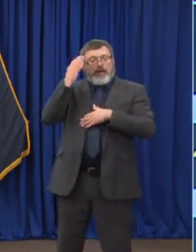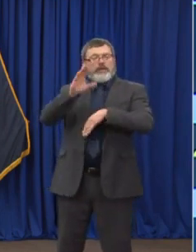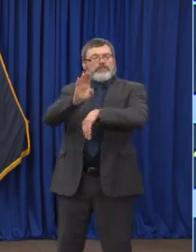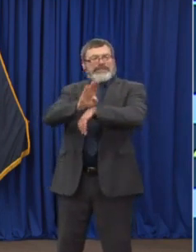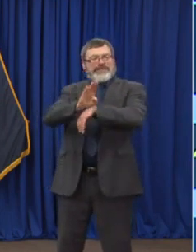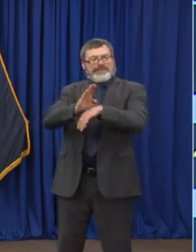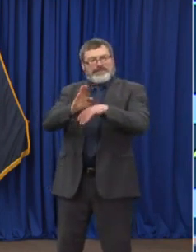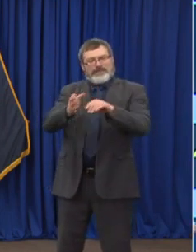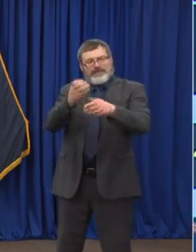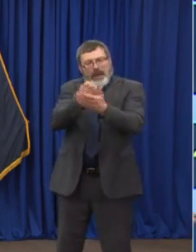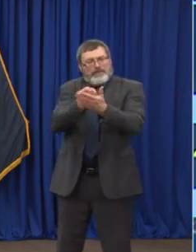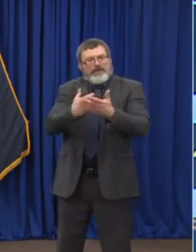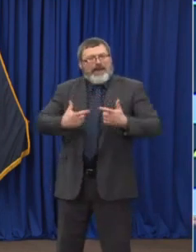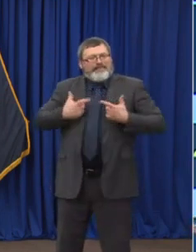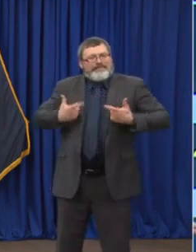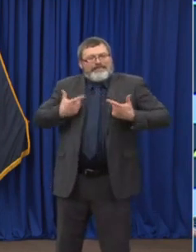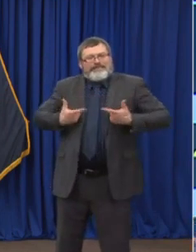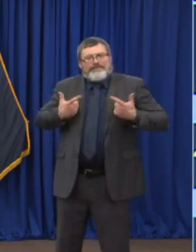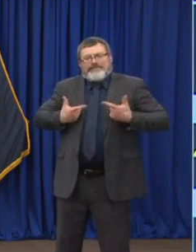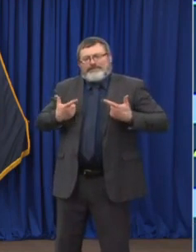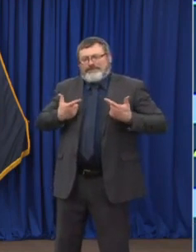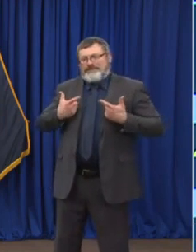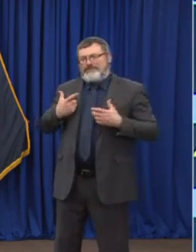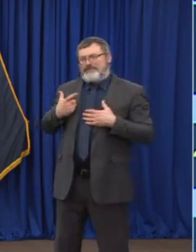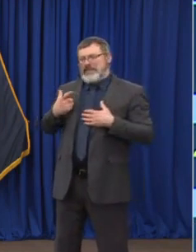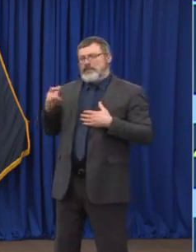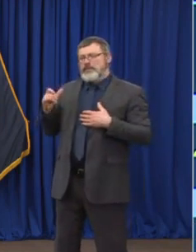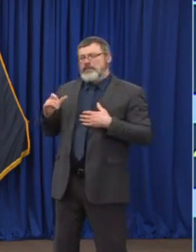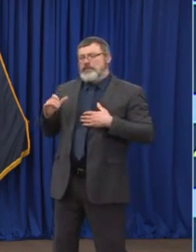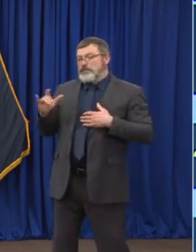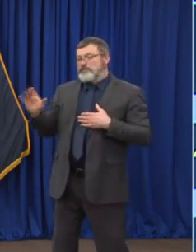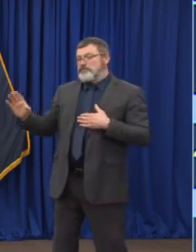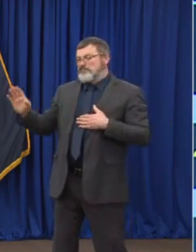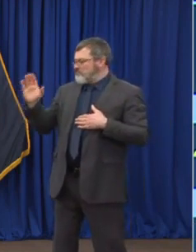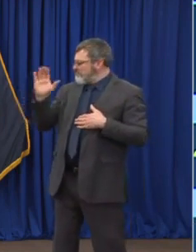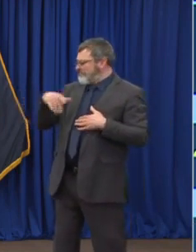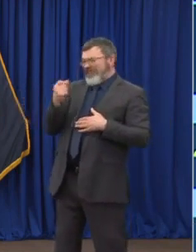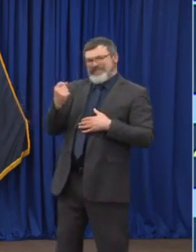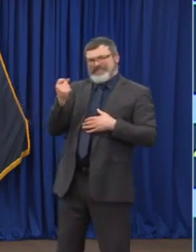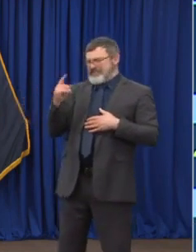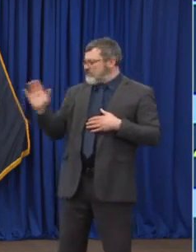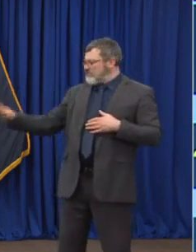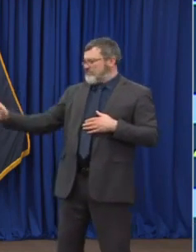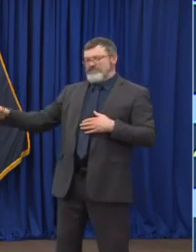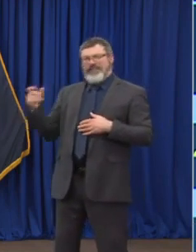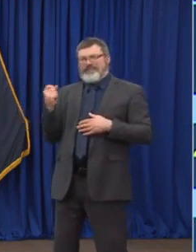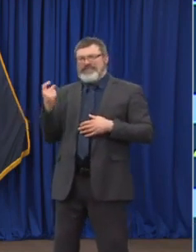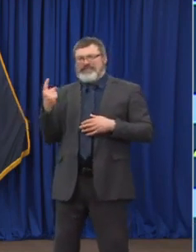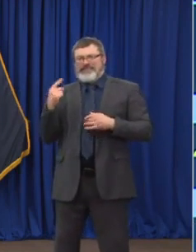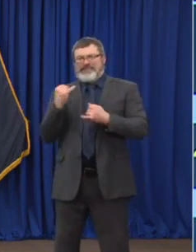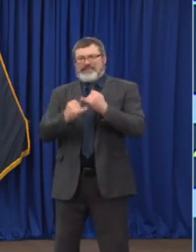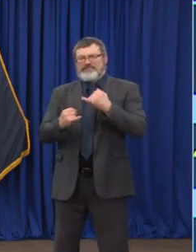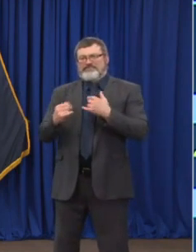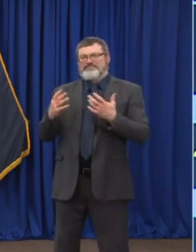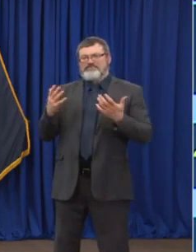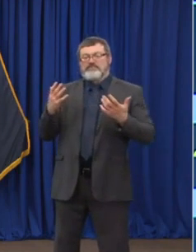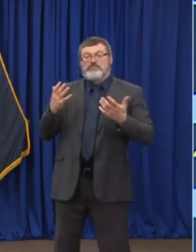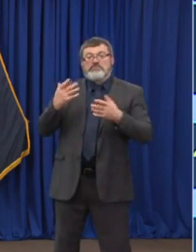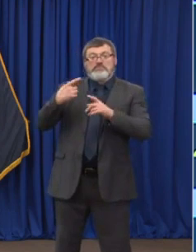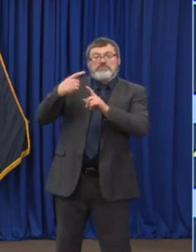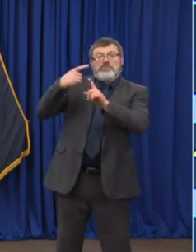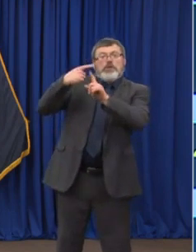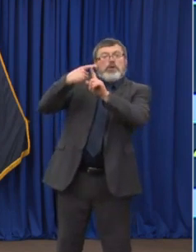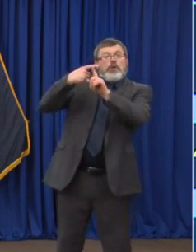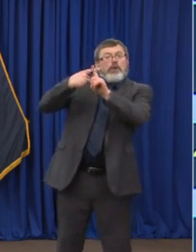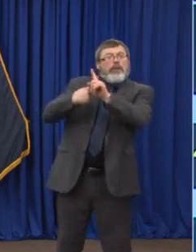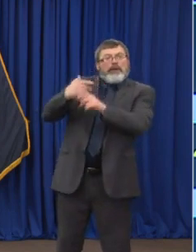numbers at a manageable level. But now we're at 11 outbreaks. I think we're down to one or two just a couple months ago. So this number is rising. And as I think most folks